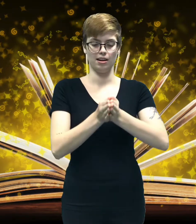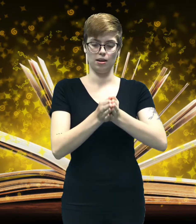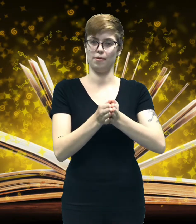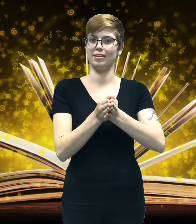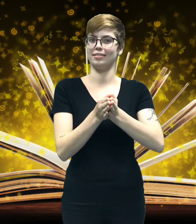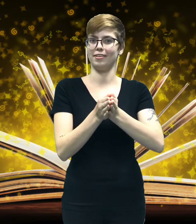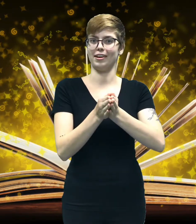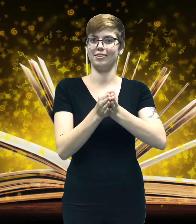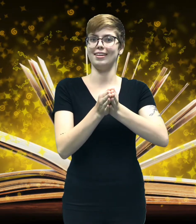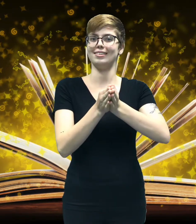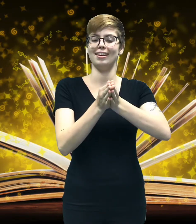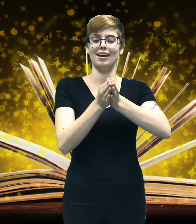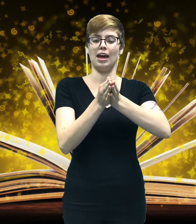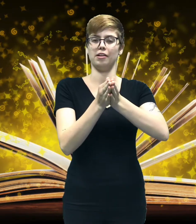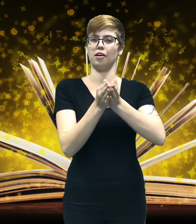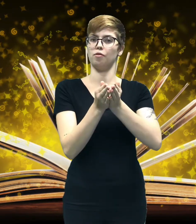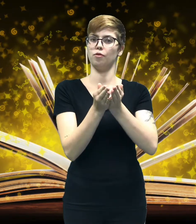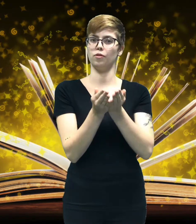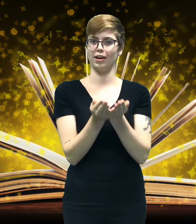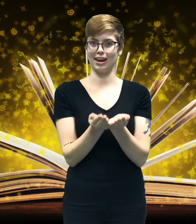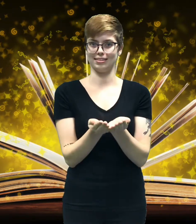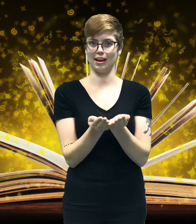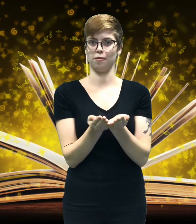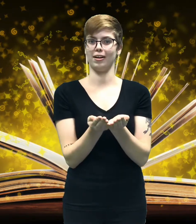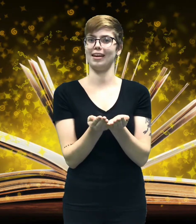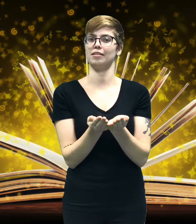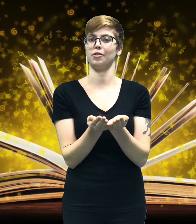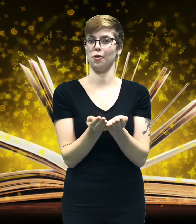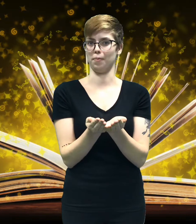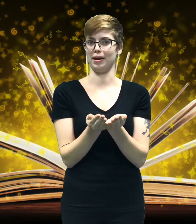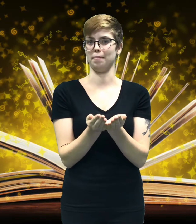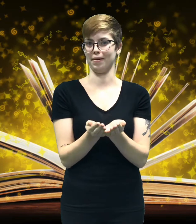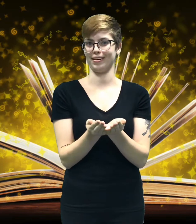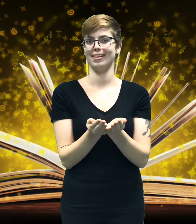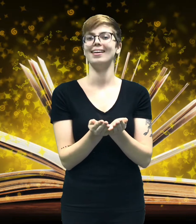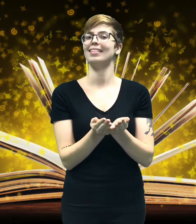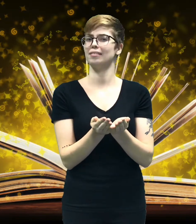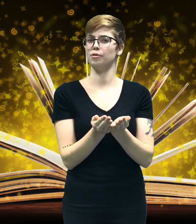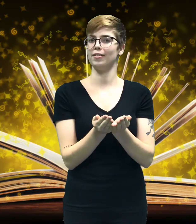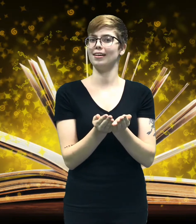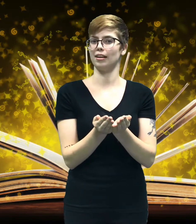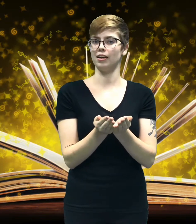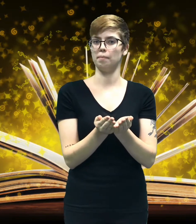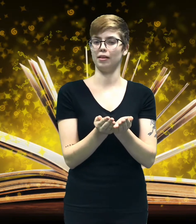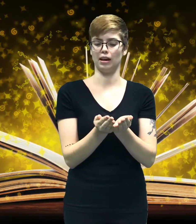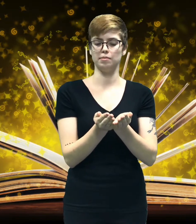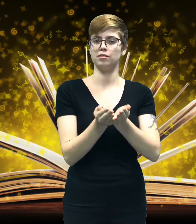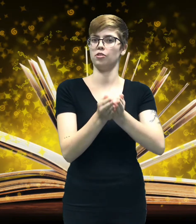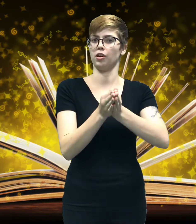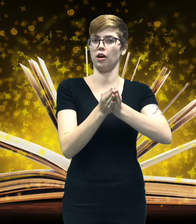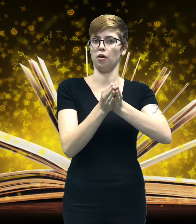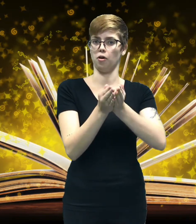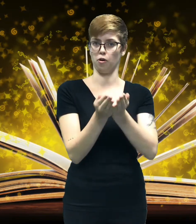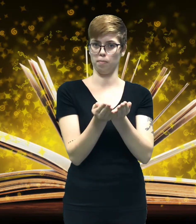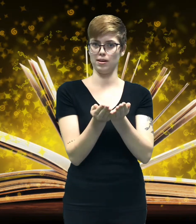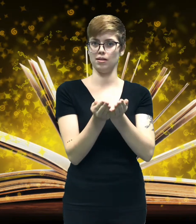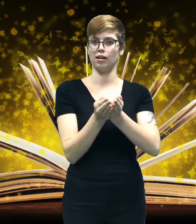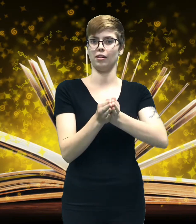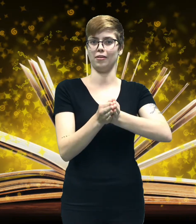Move this in front of your chest and then you're to fold your hands downward as if you're opening a book. This movement is done a couple of times so you're going to open, close,